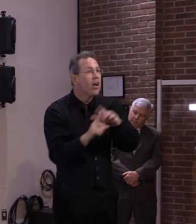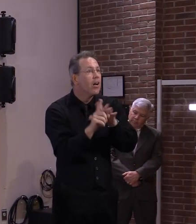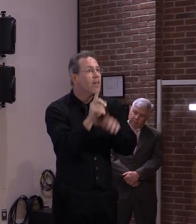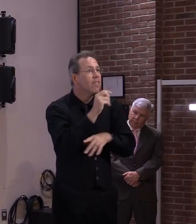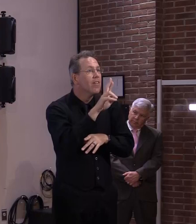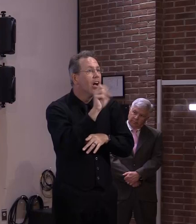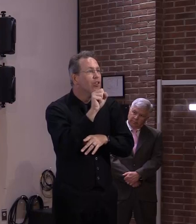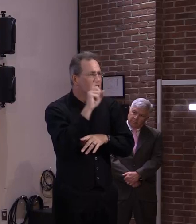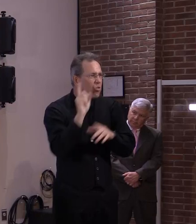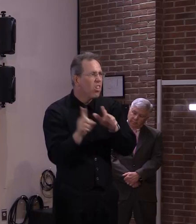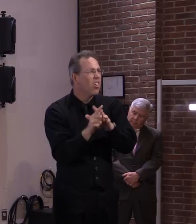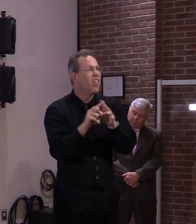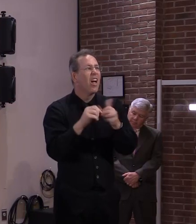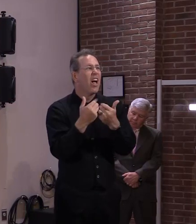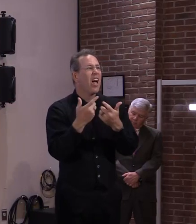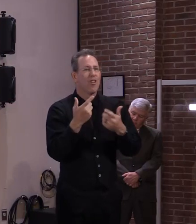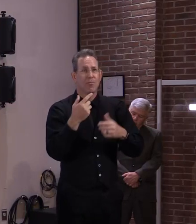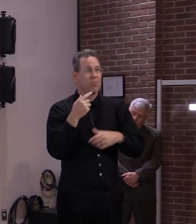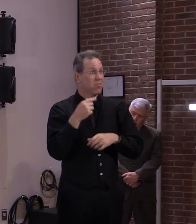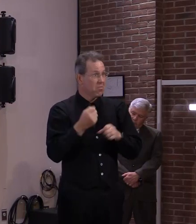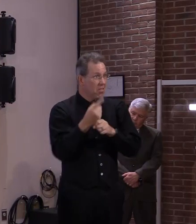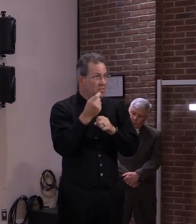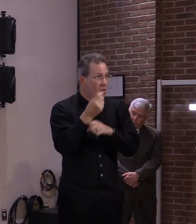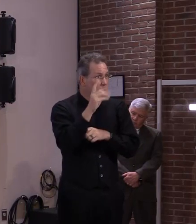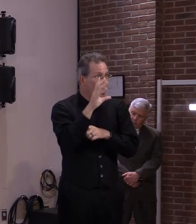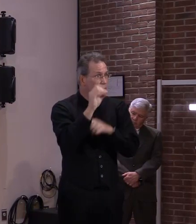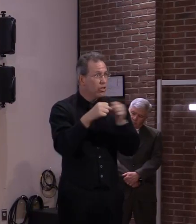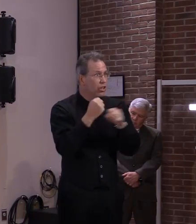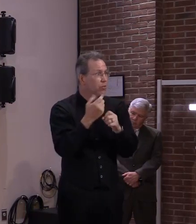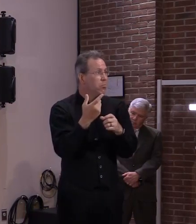cognizant of that that's that's all i'll say for now